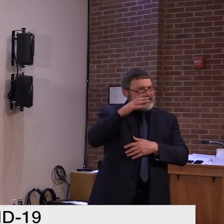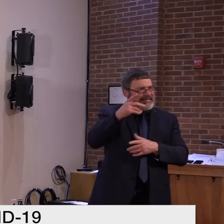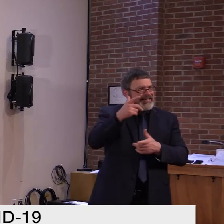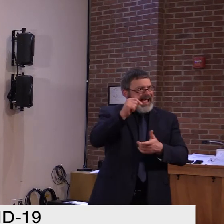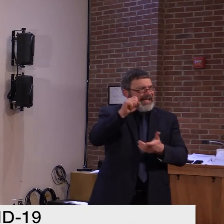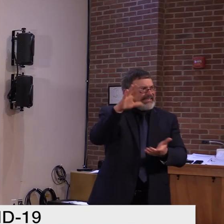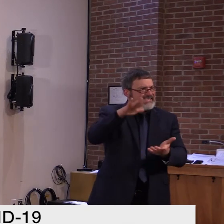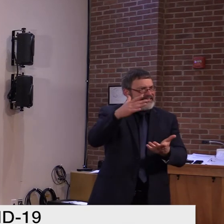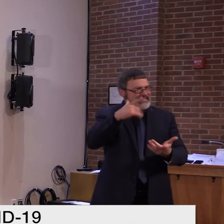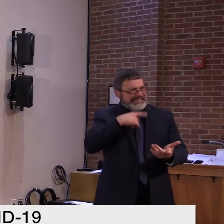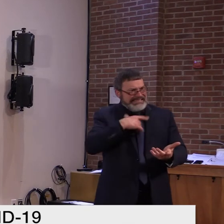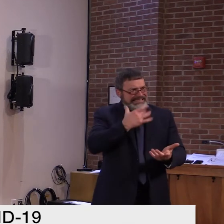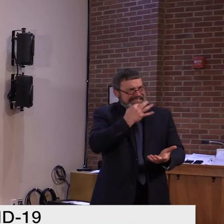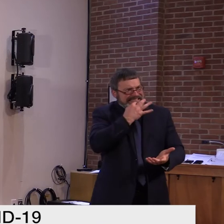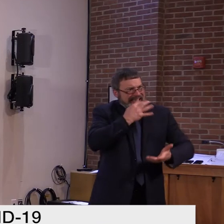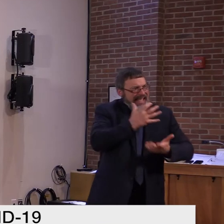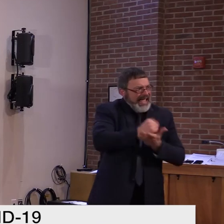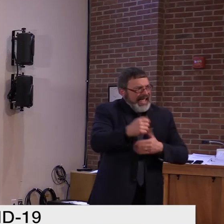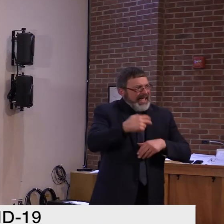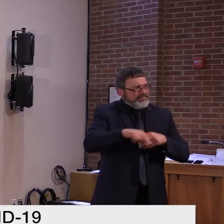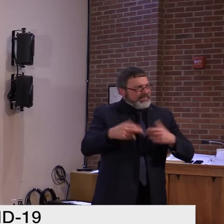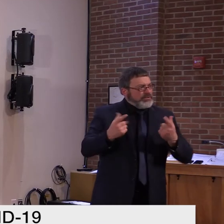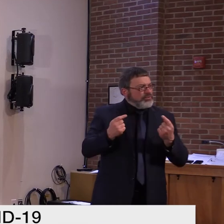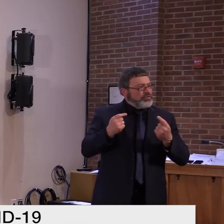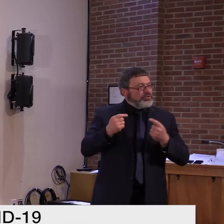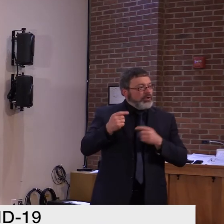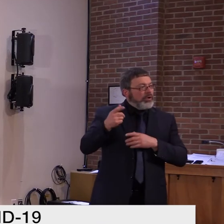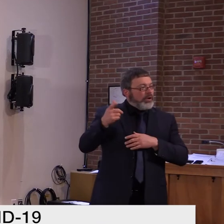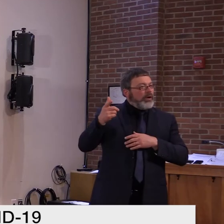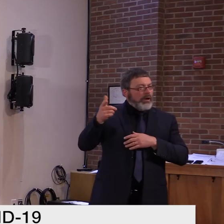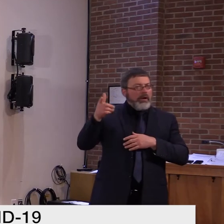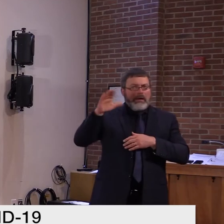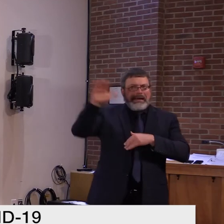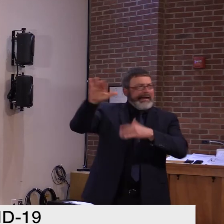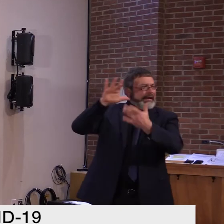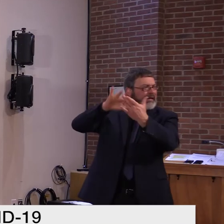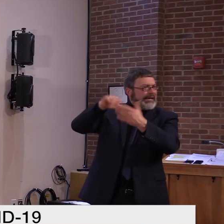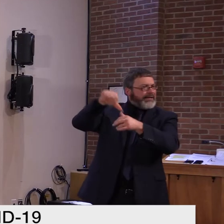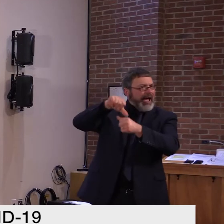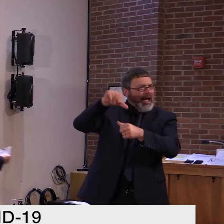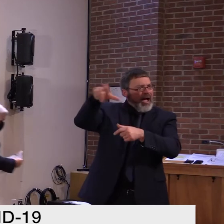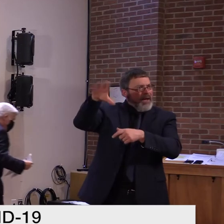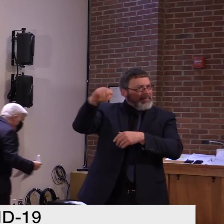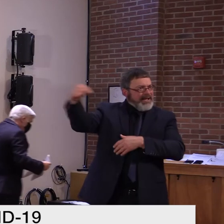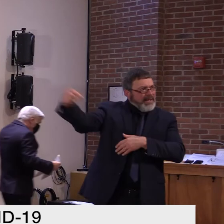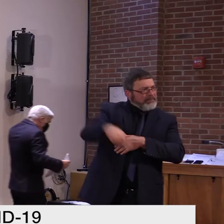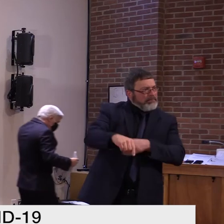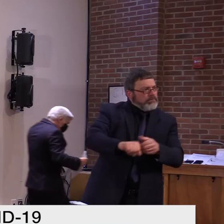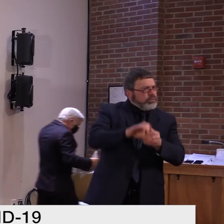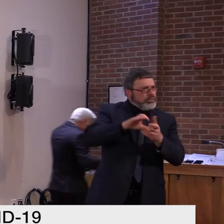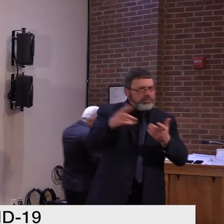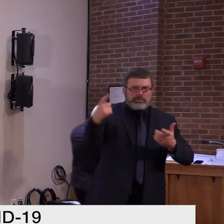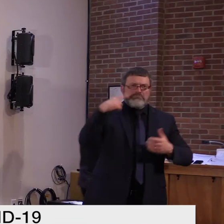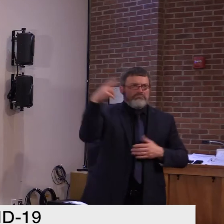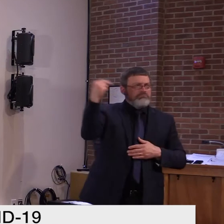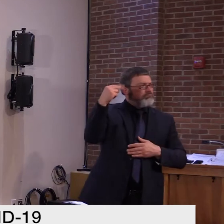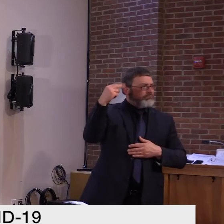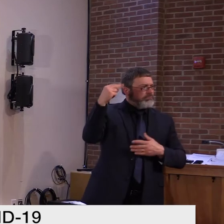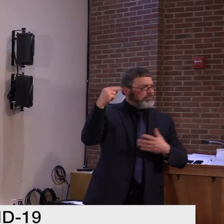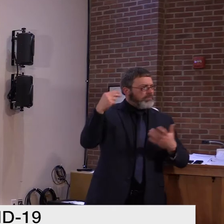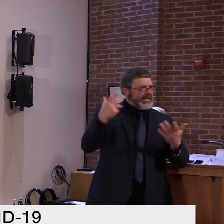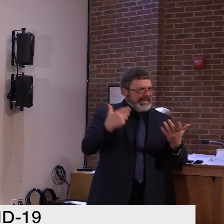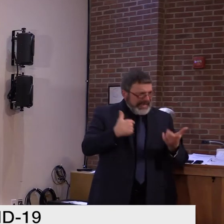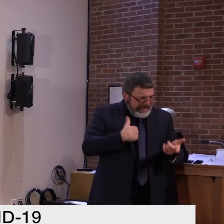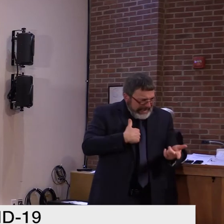through and they said they can't get it against the law. What did she do in a situation like this? Yeah, again, I think Julie